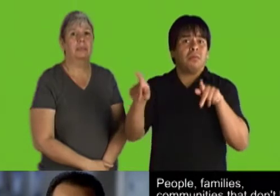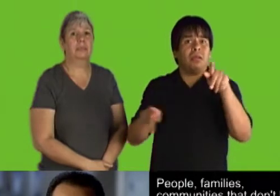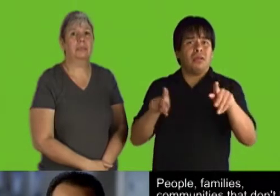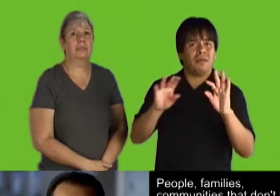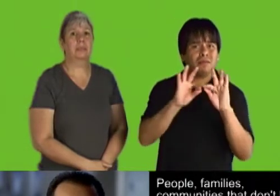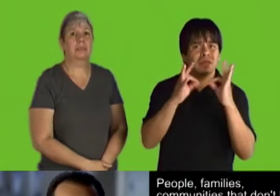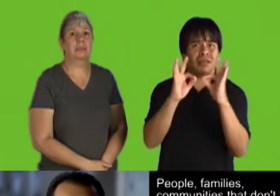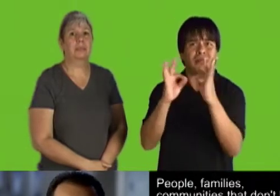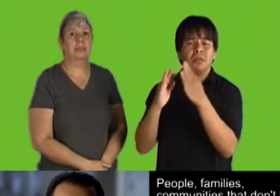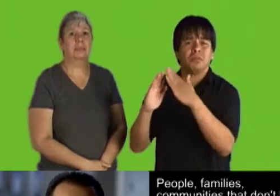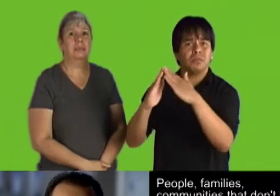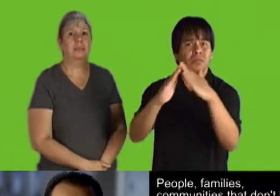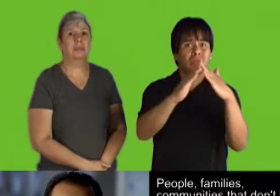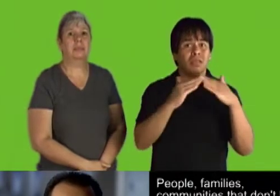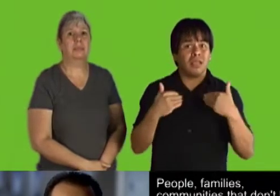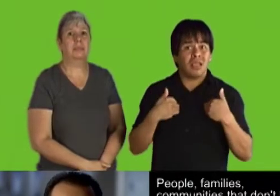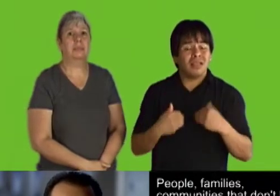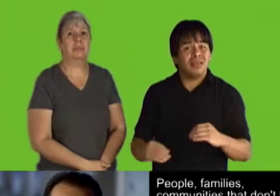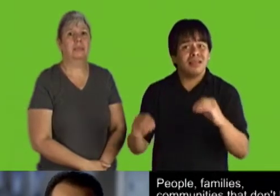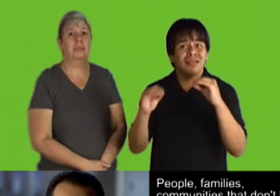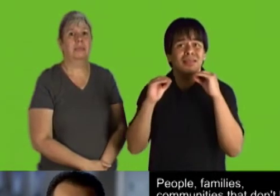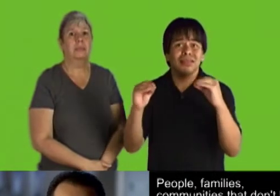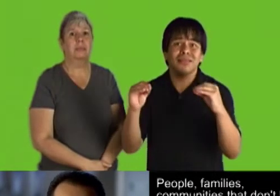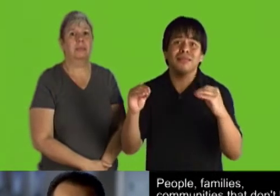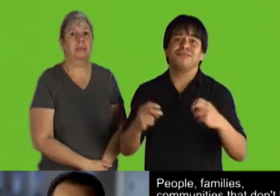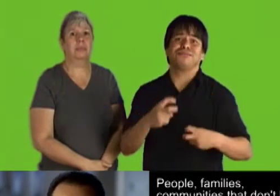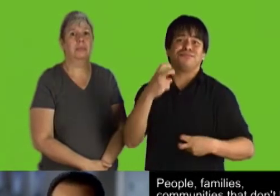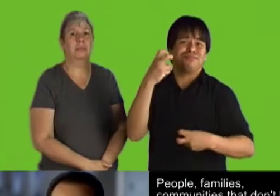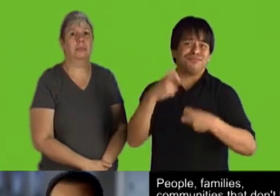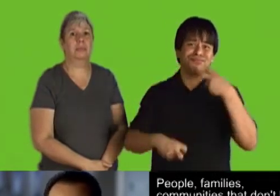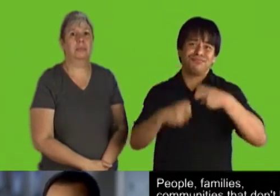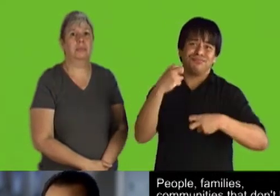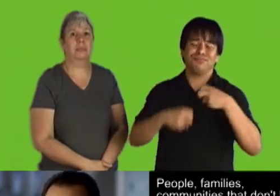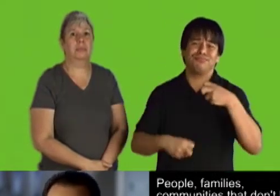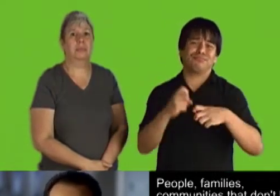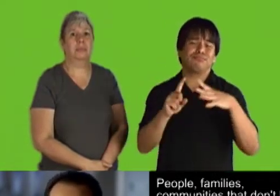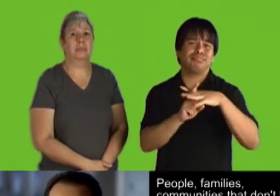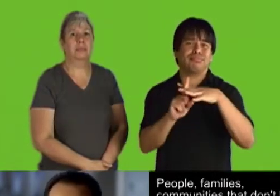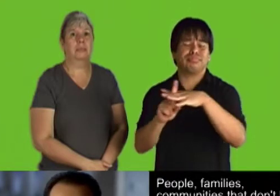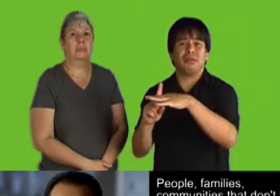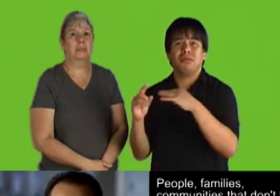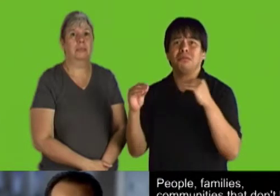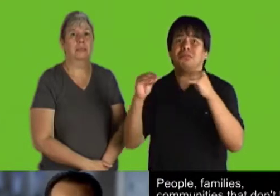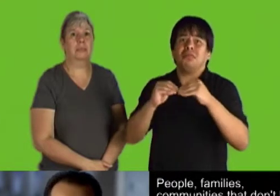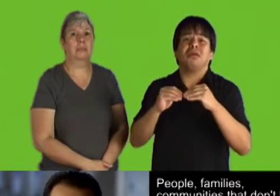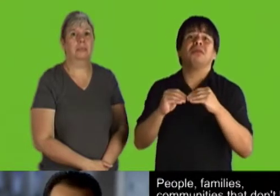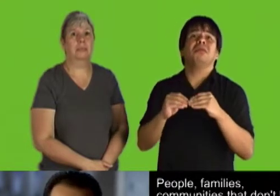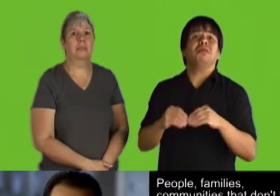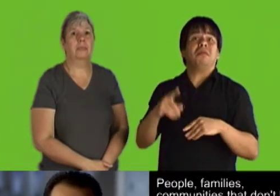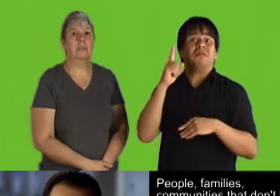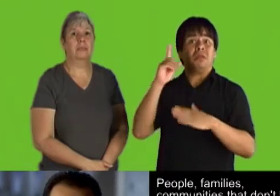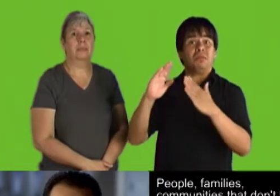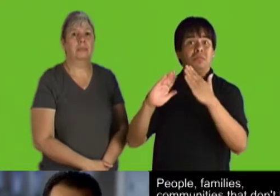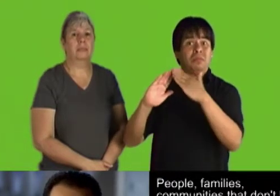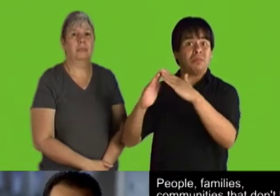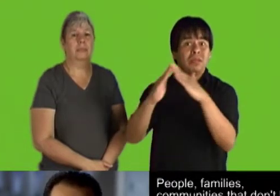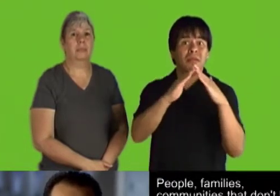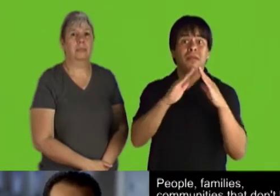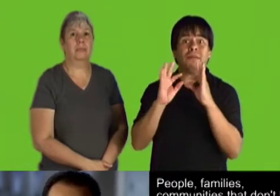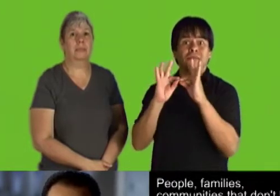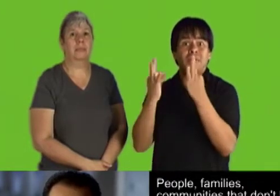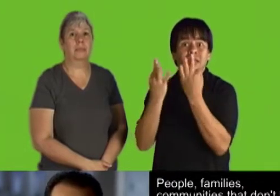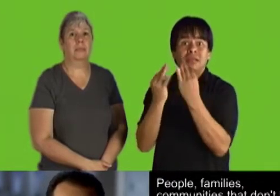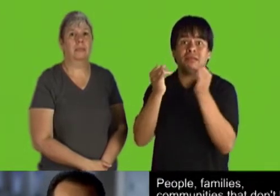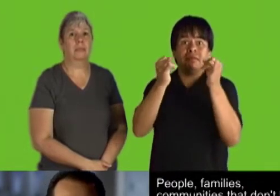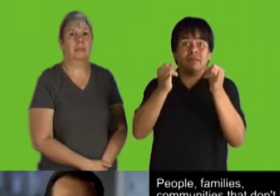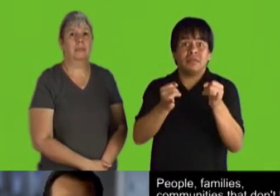People, families, communities that don't have a plan create an extra problem for that community. For that family.